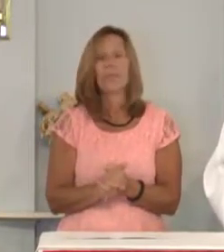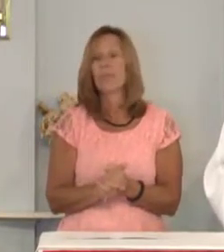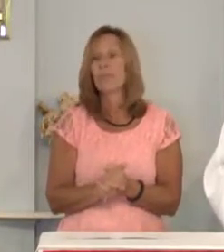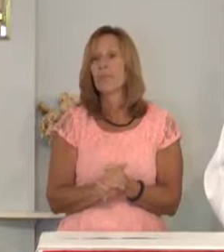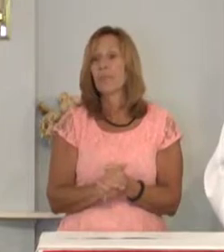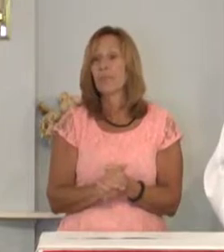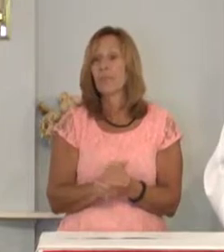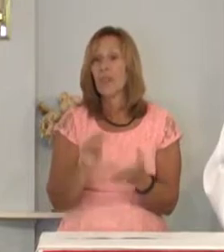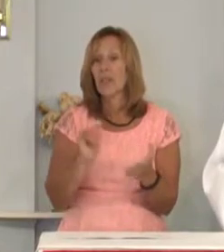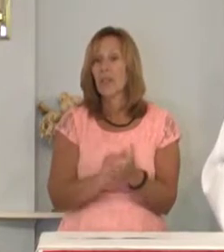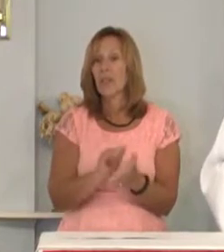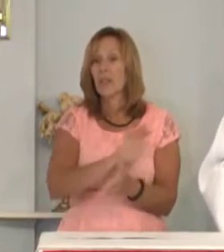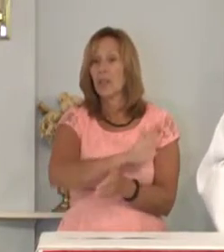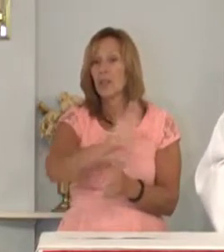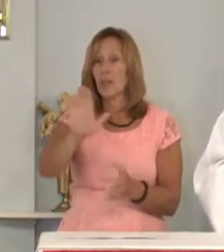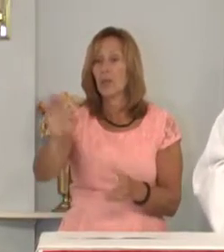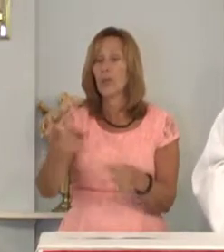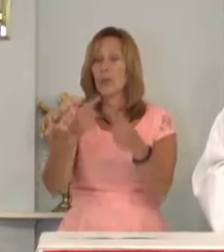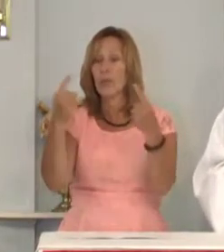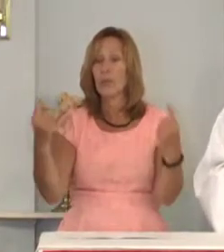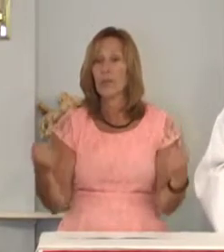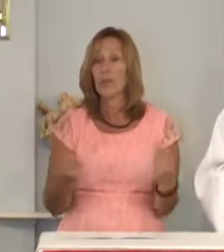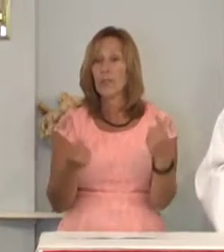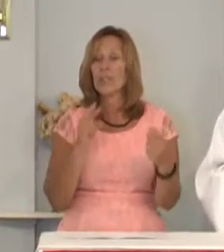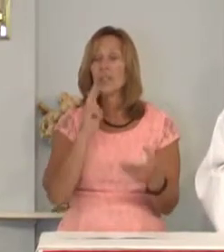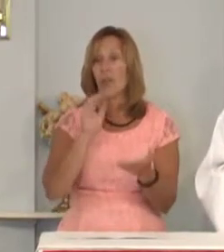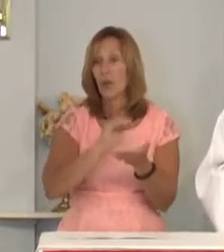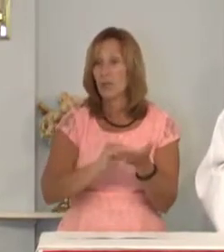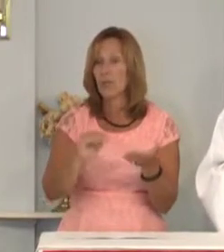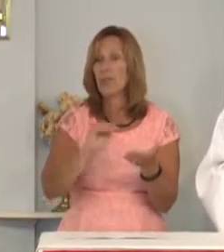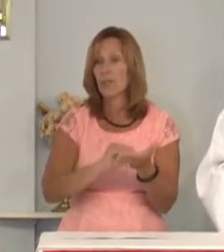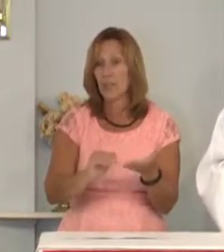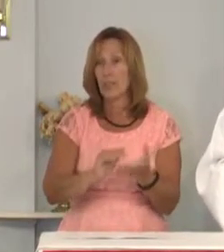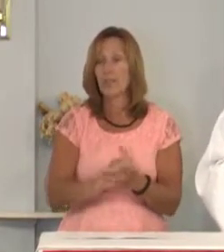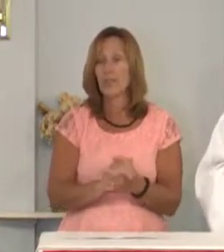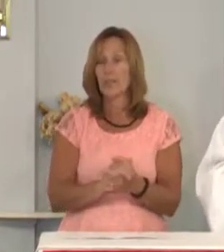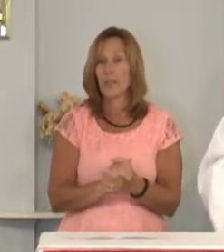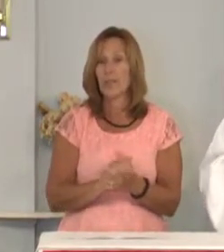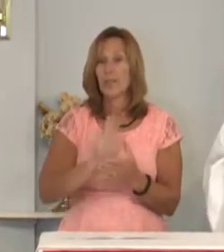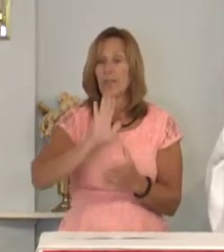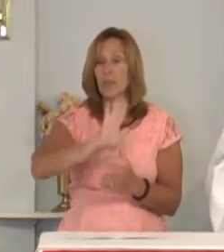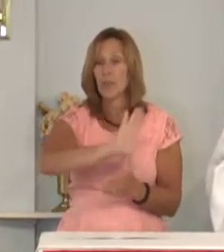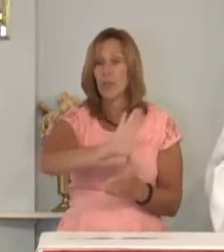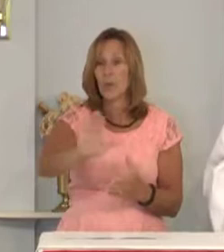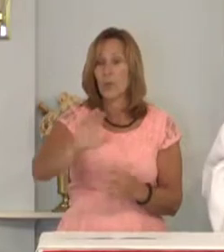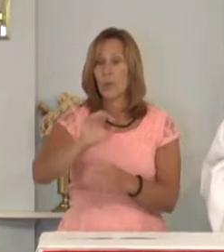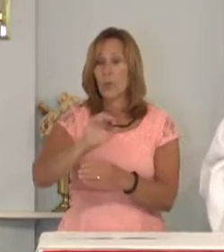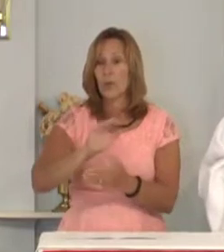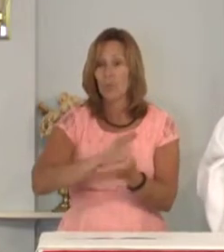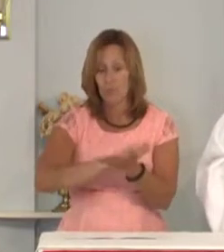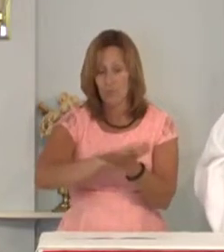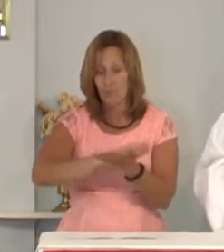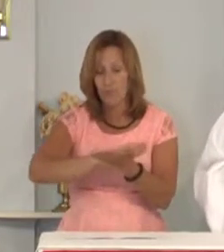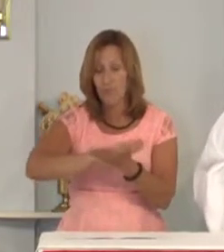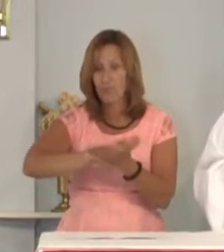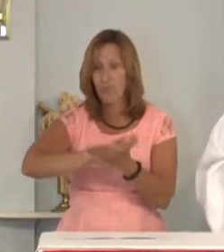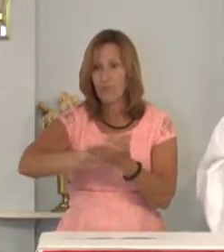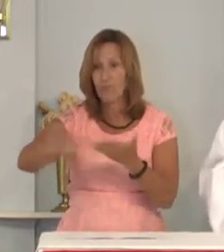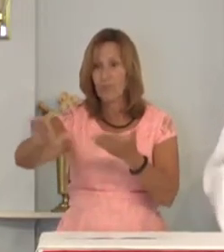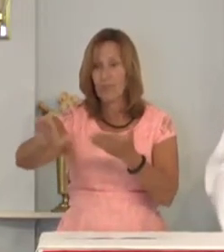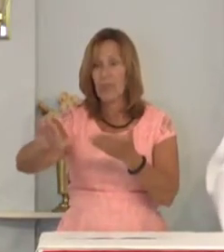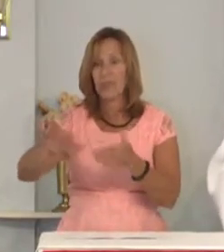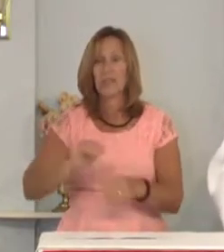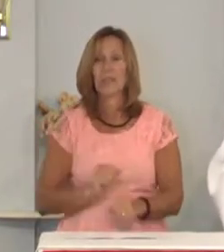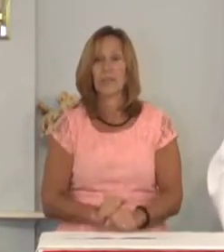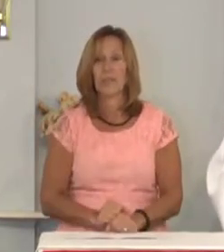that your sins are forgiven. Your slate is wiped